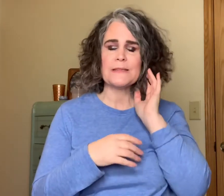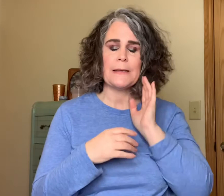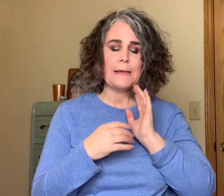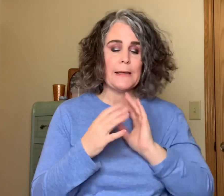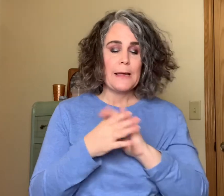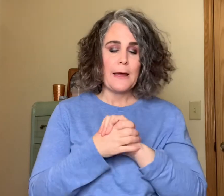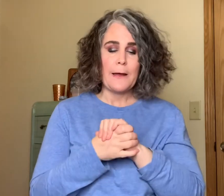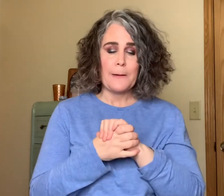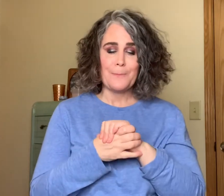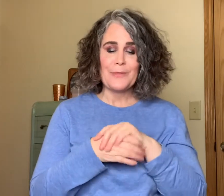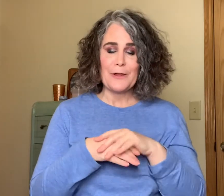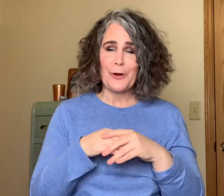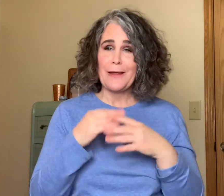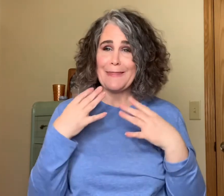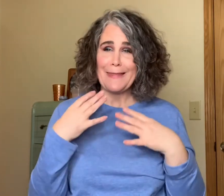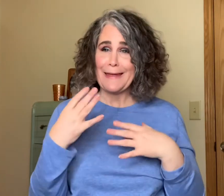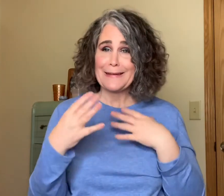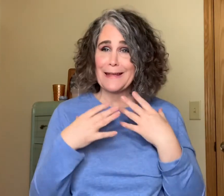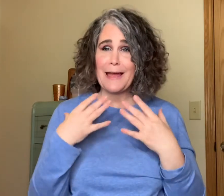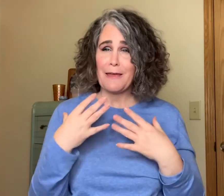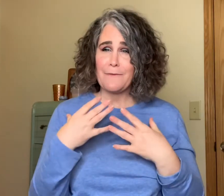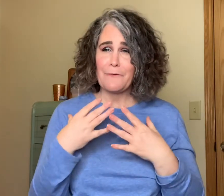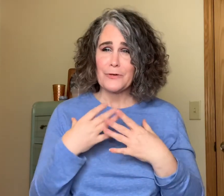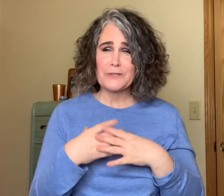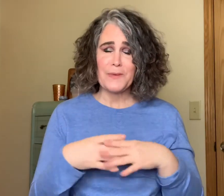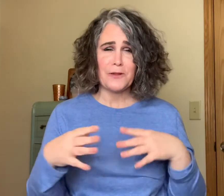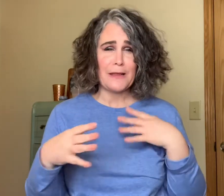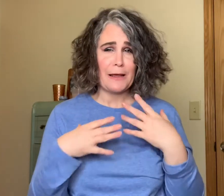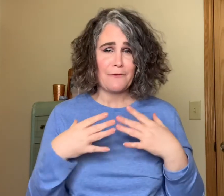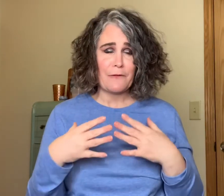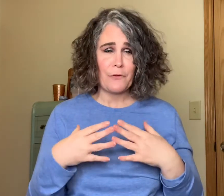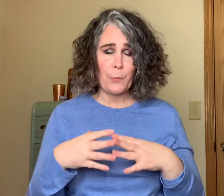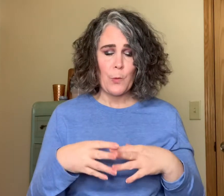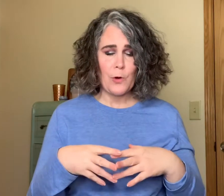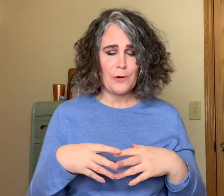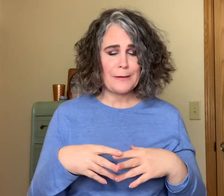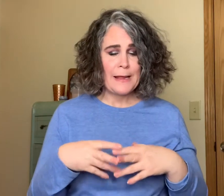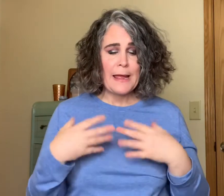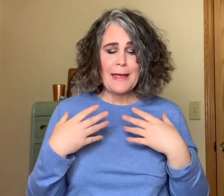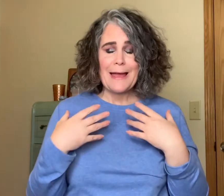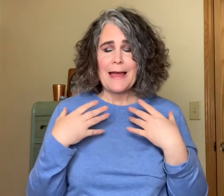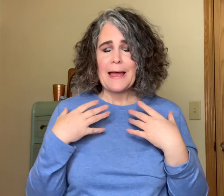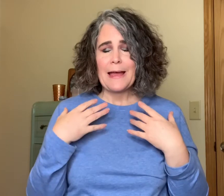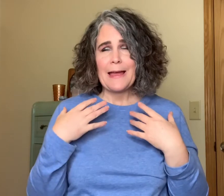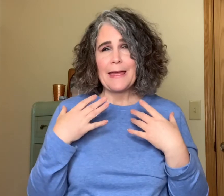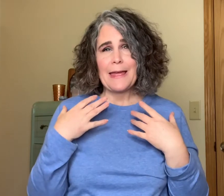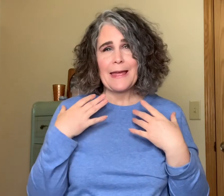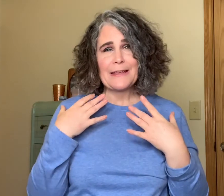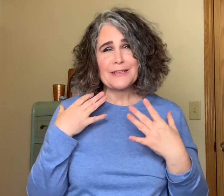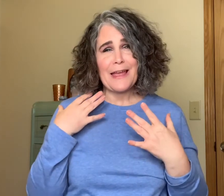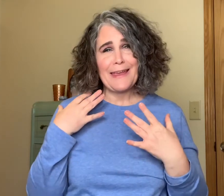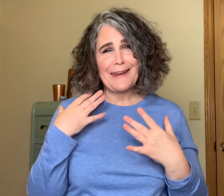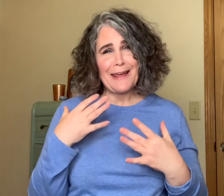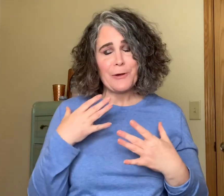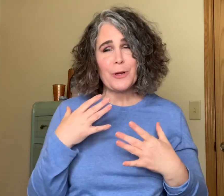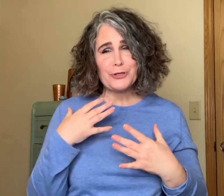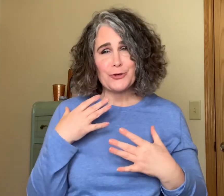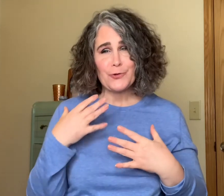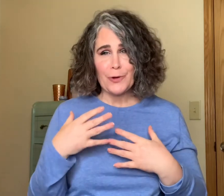um there that I have ever smelled that I have ever worn and I want to try